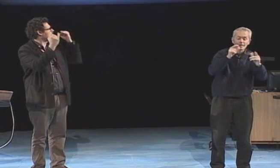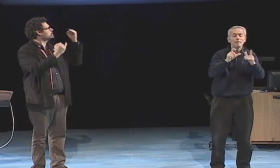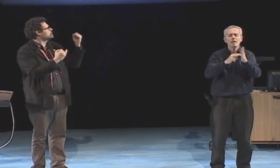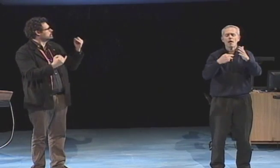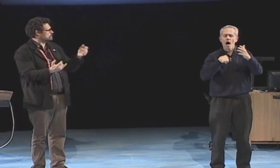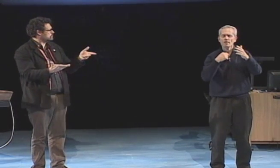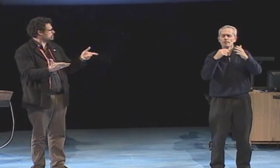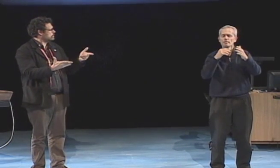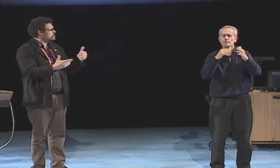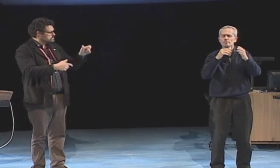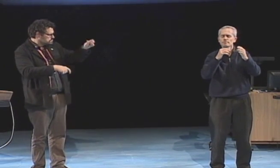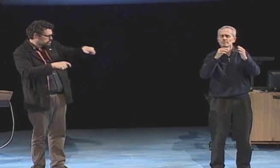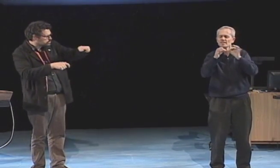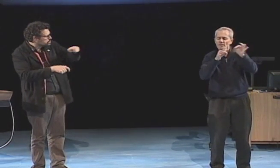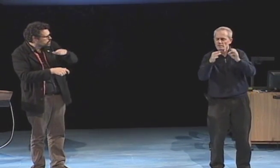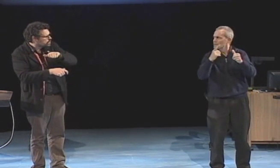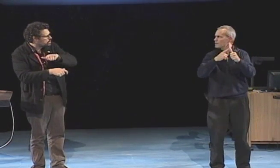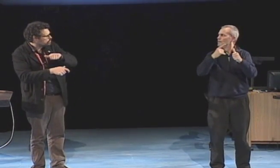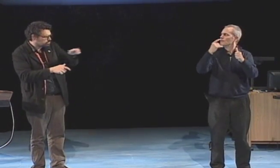comes from the many